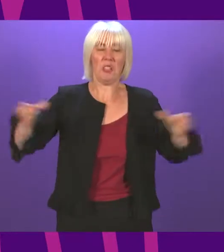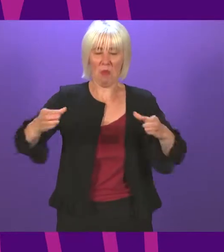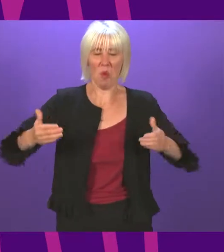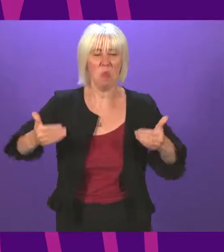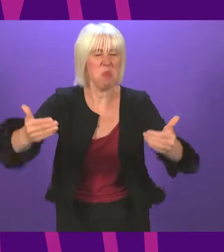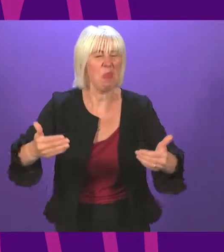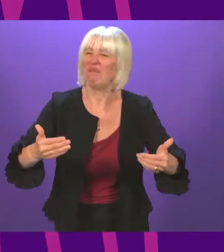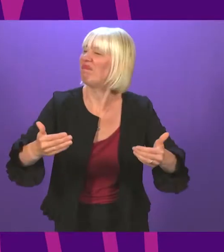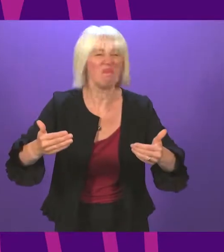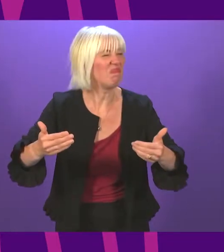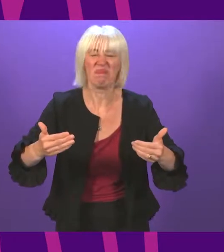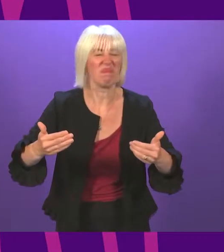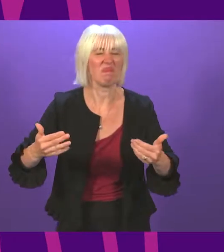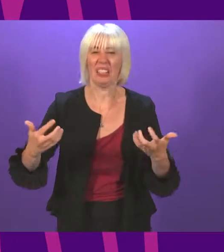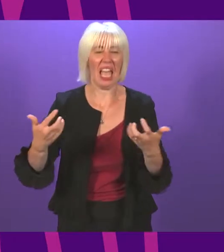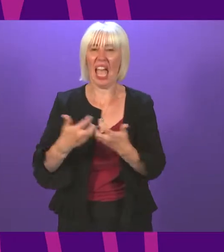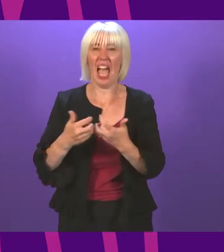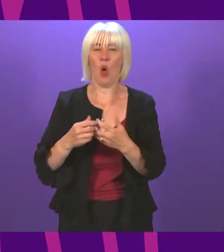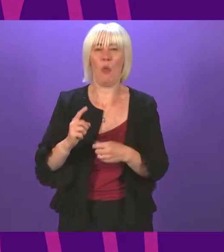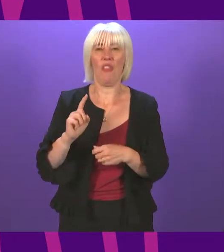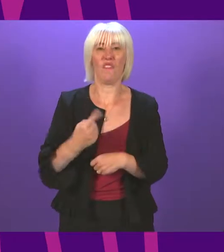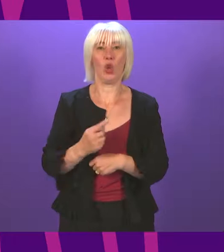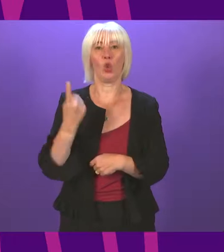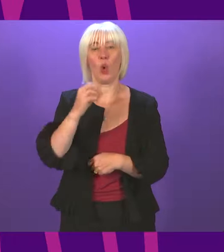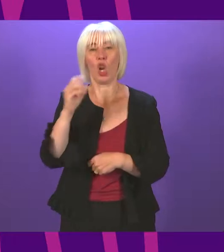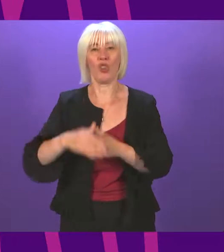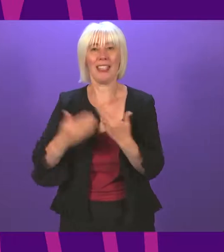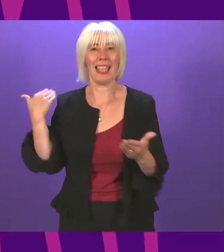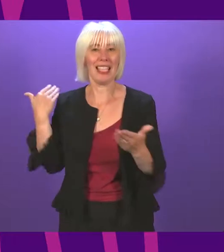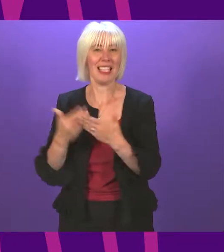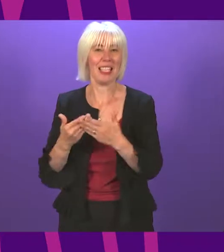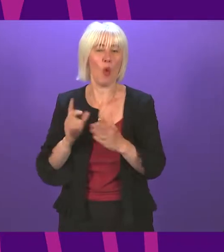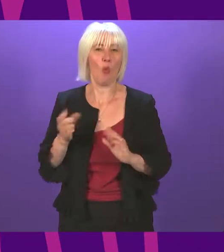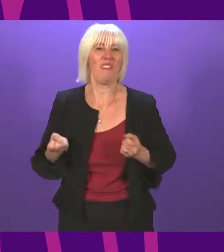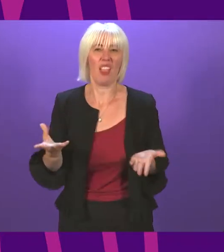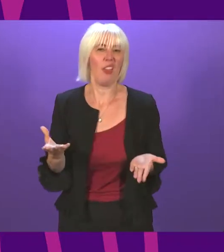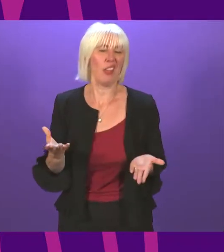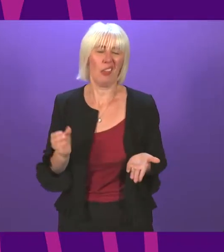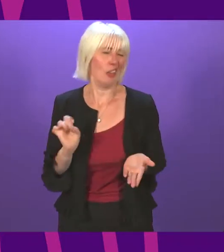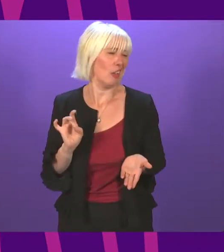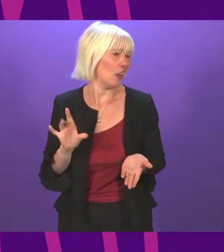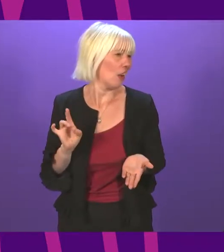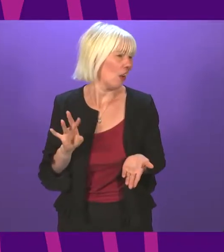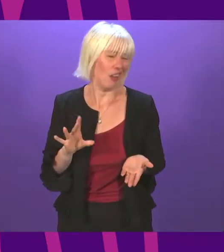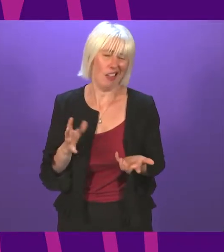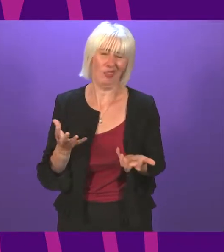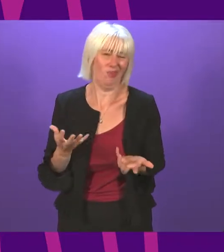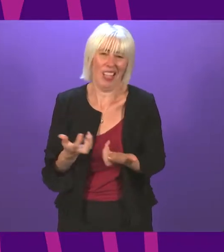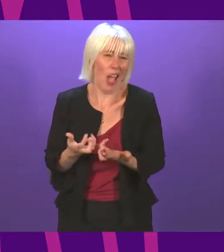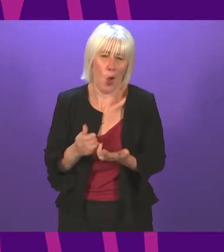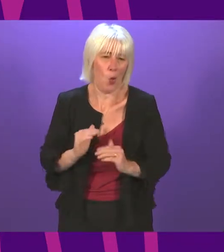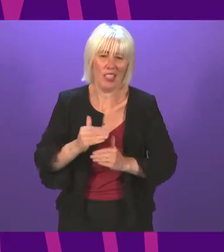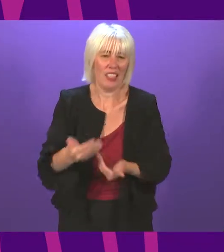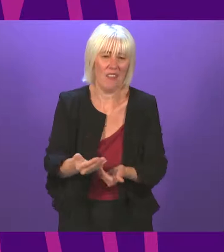Talk of delivering for the people of Scotland in the first 100 days is frankly ridiculous. When you look at the serial failure to deliver in the